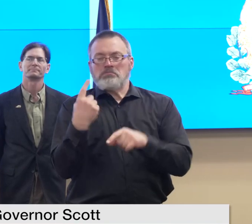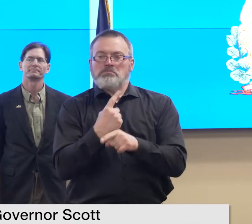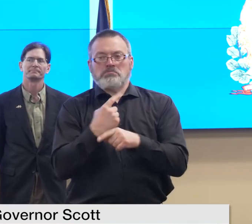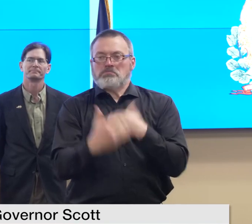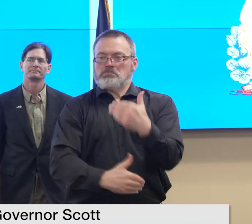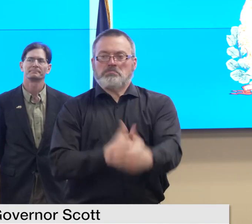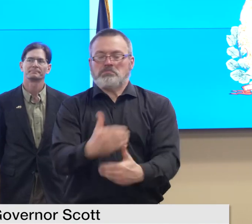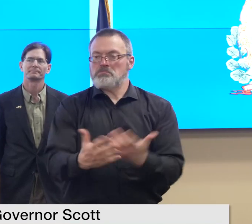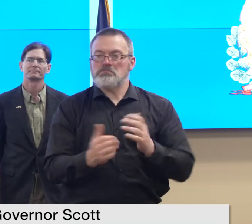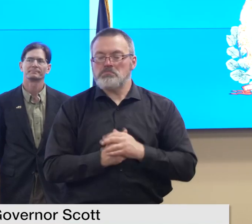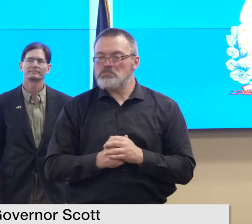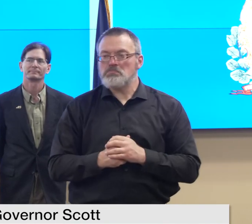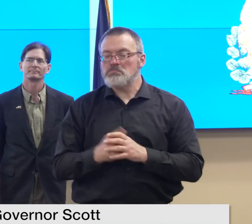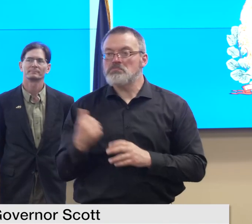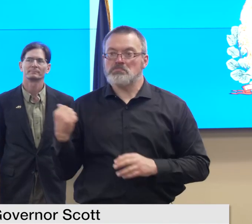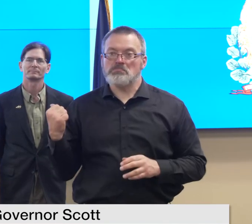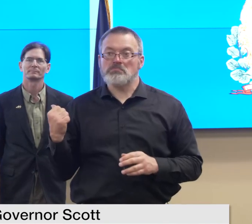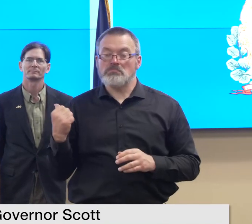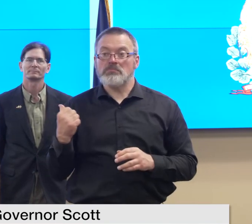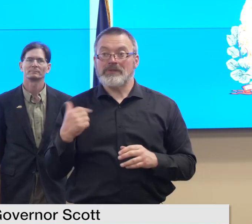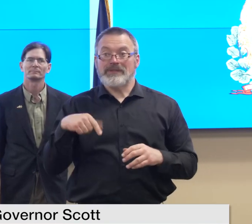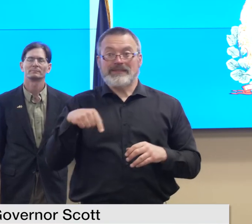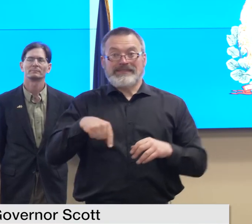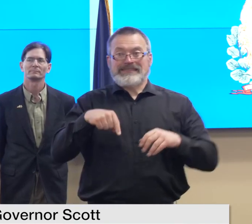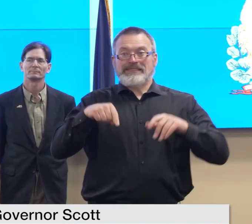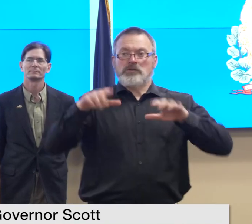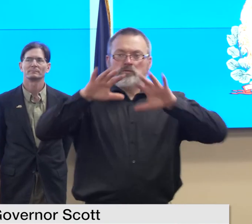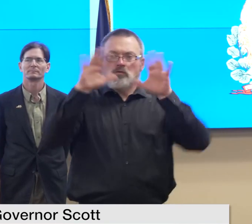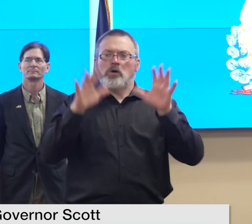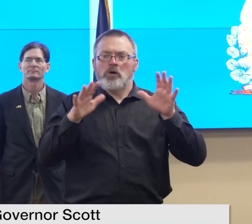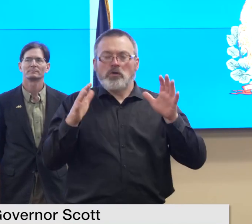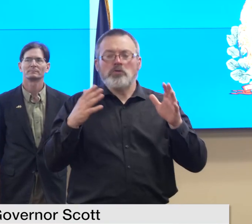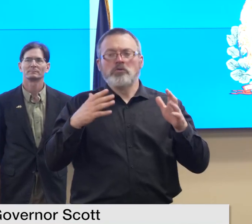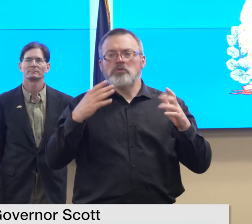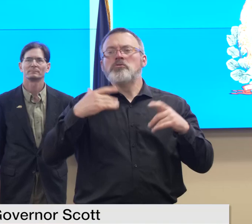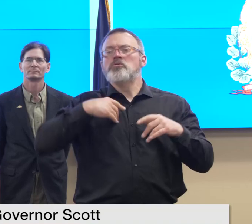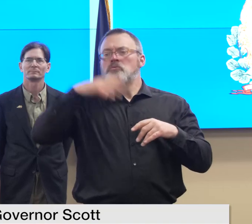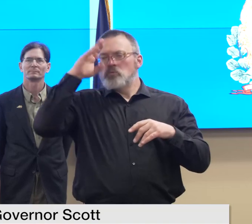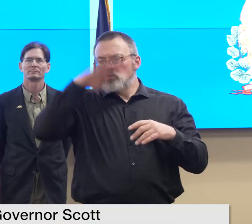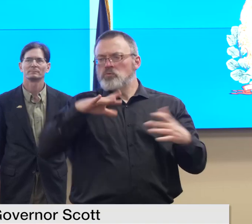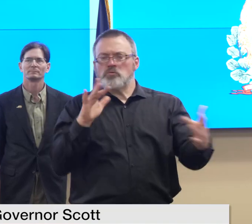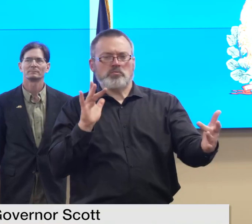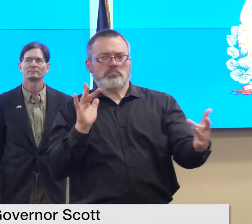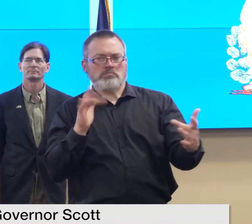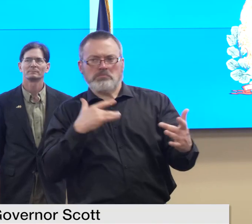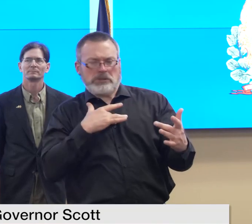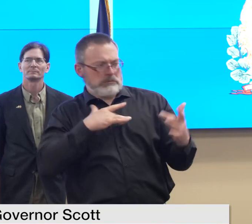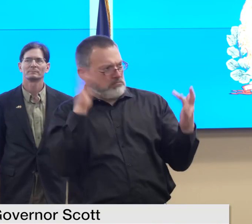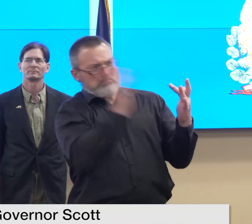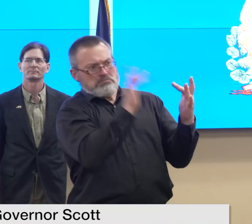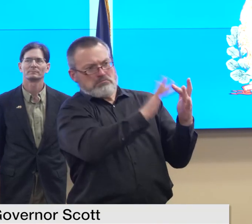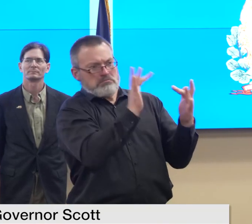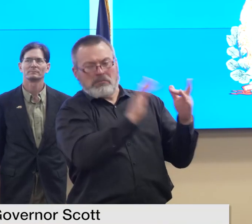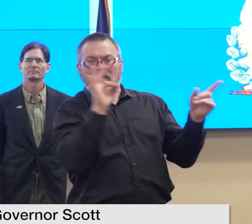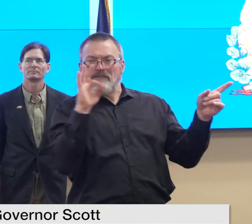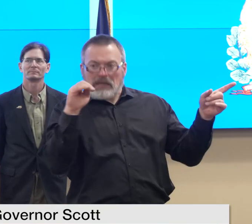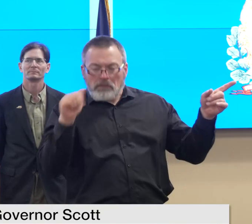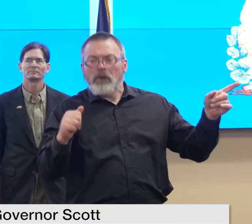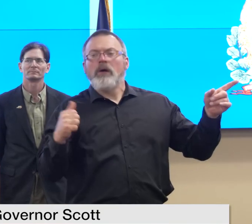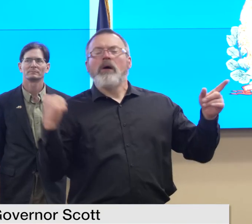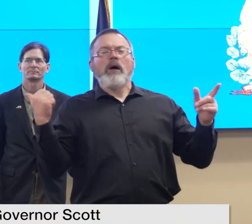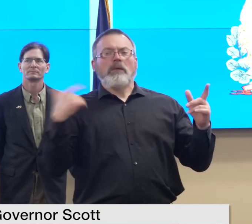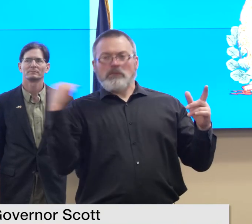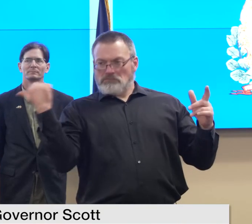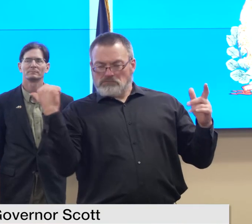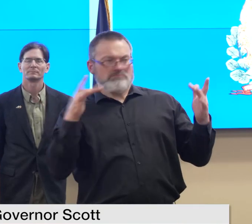storm many calls to fema i i spoke with the president there were a lot of touch